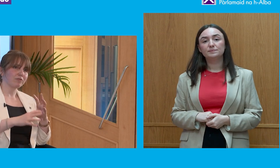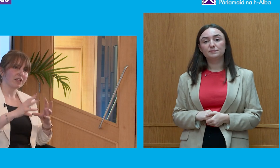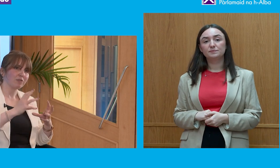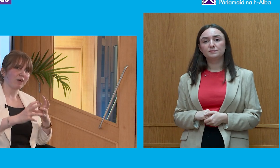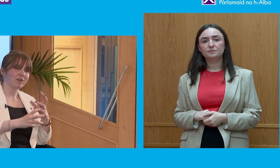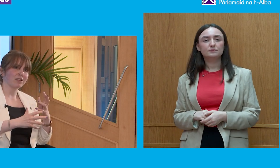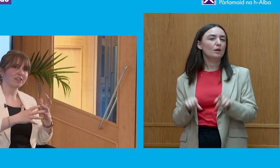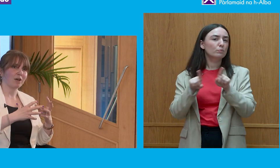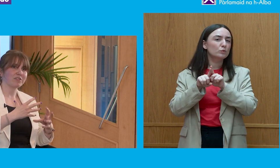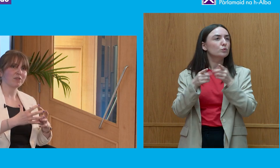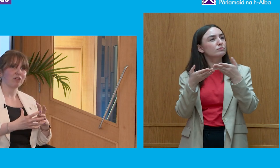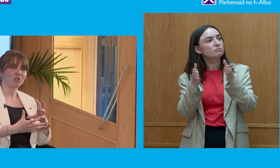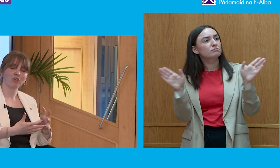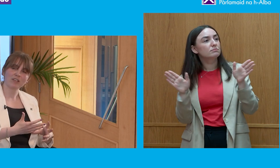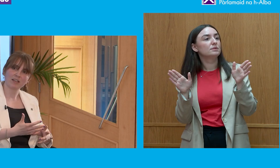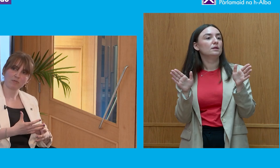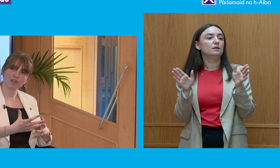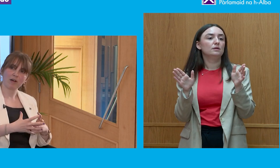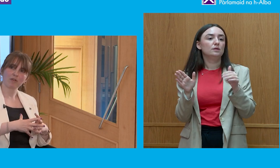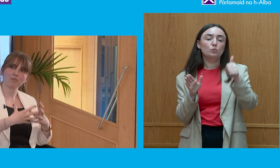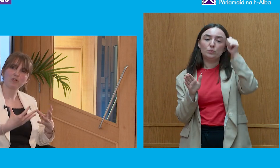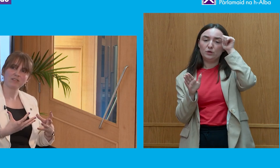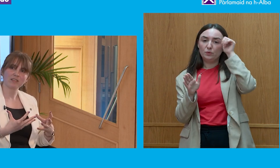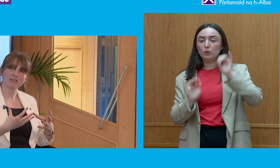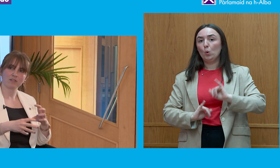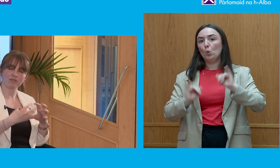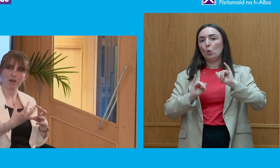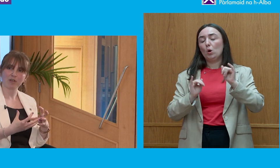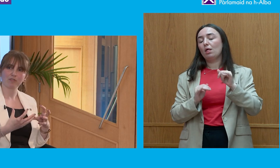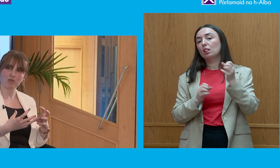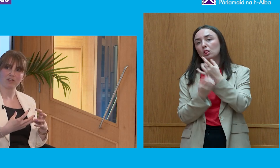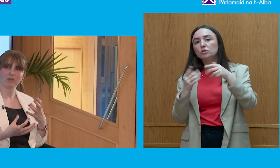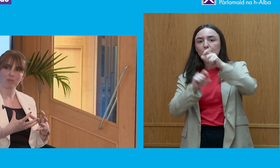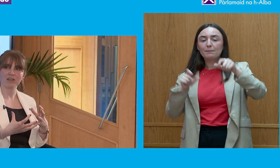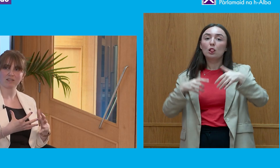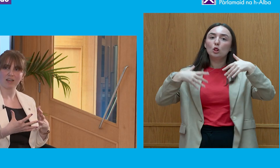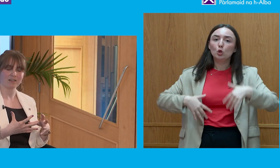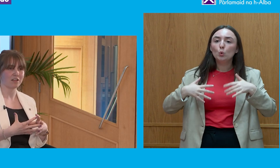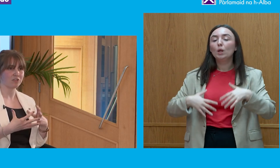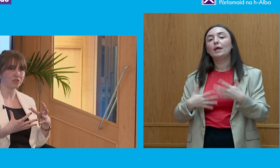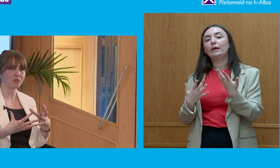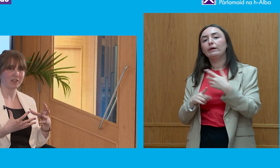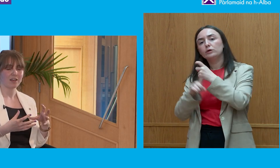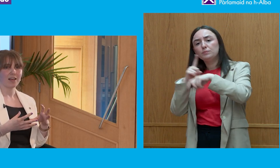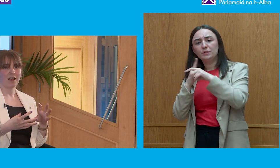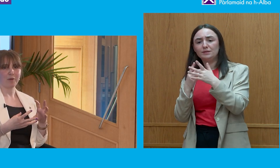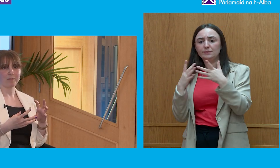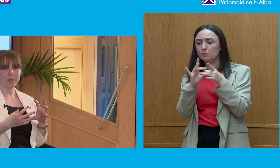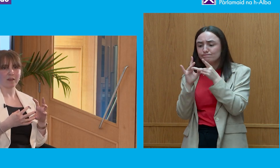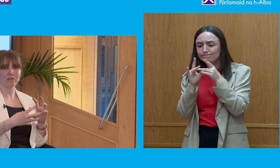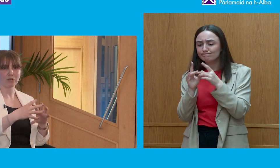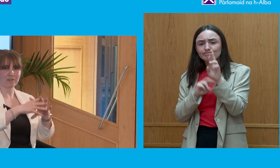we hear about an epidemic of loneliness. We hear about communities, social fabric of communities not being as tight knit as it used to be.